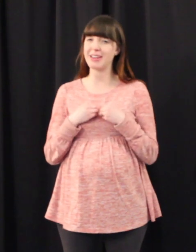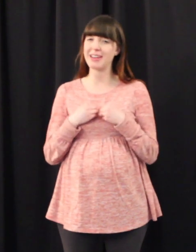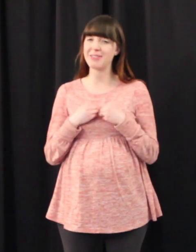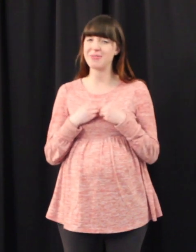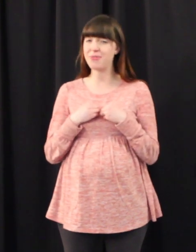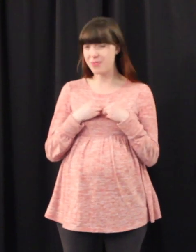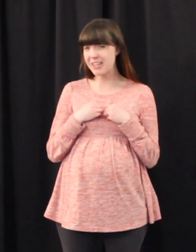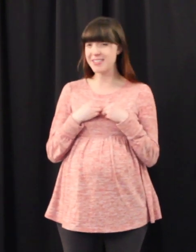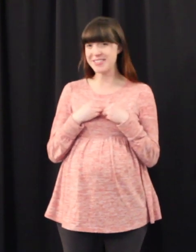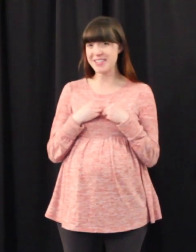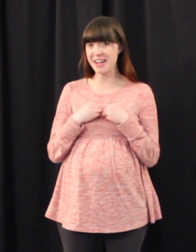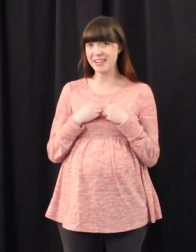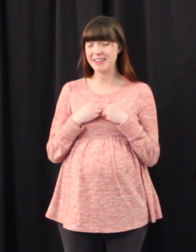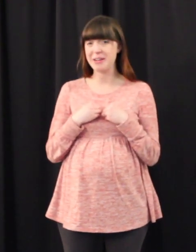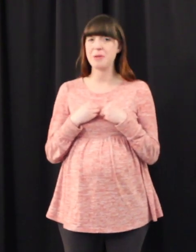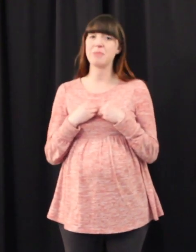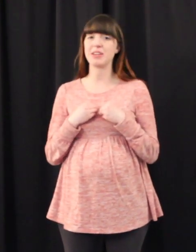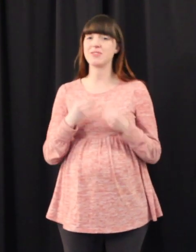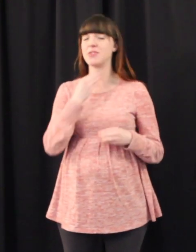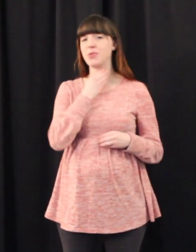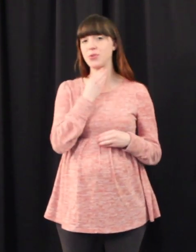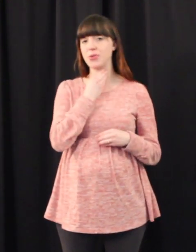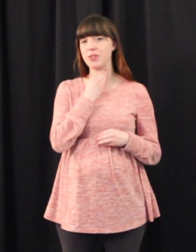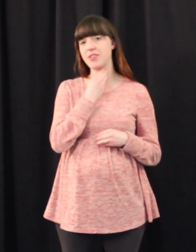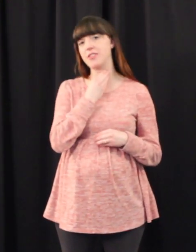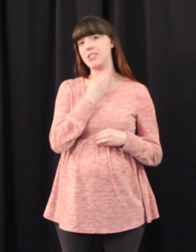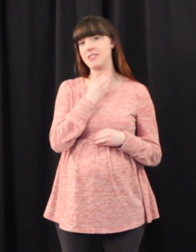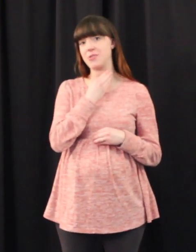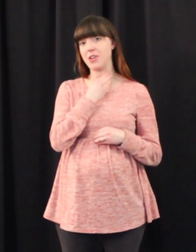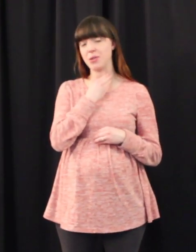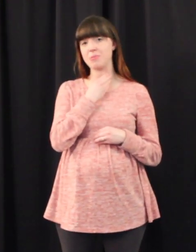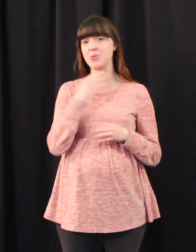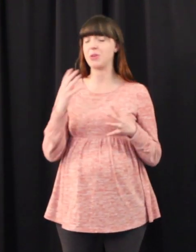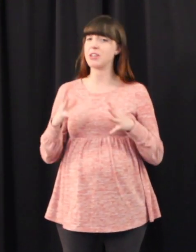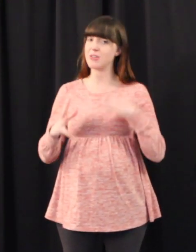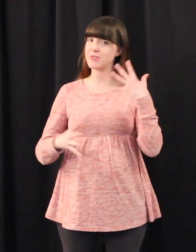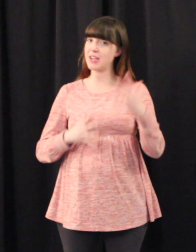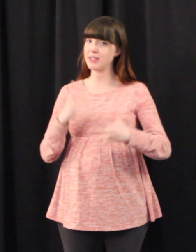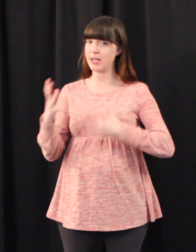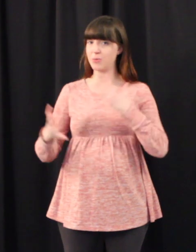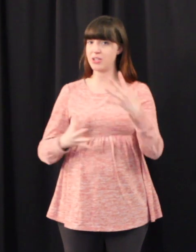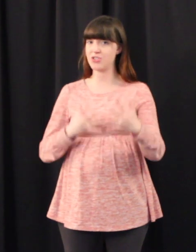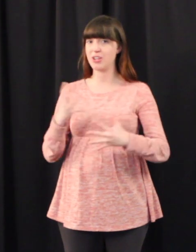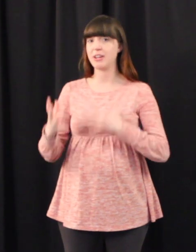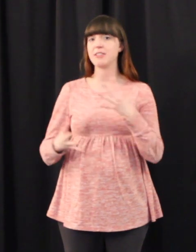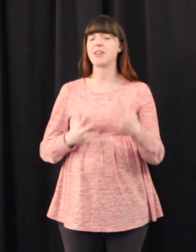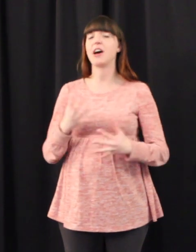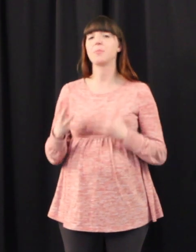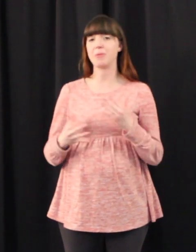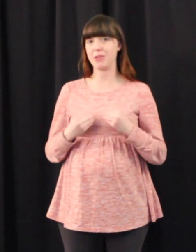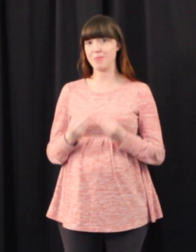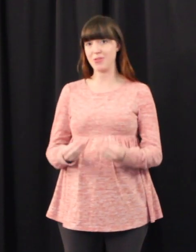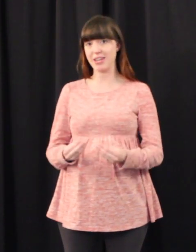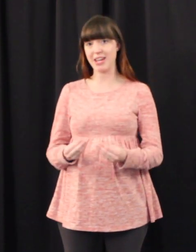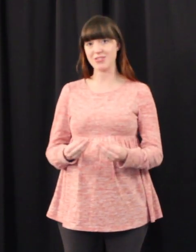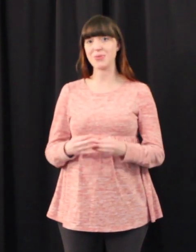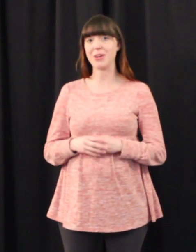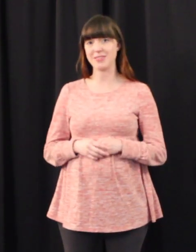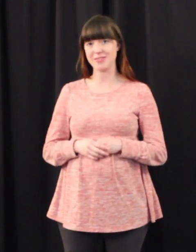feel inside because their vocal cords aren't yet developed so we can use sign language to help them communicate to us